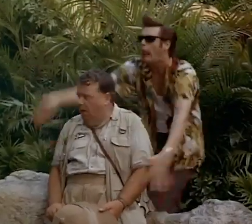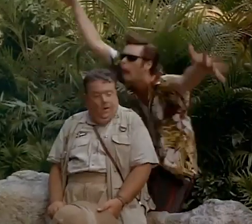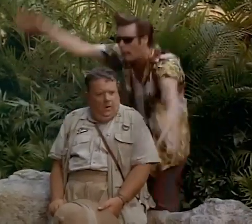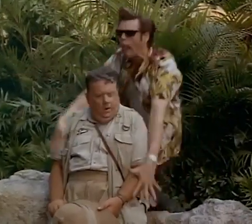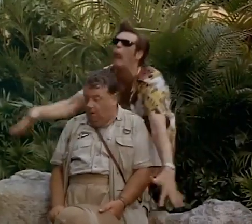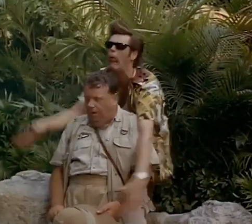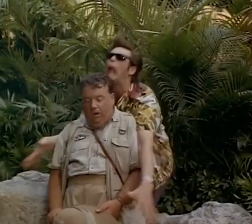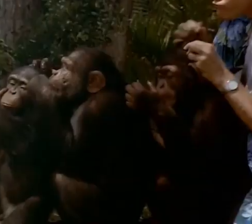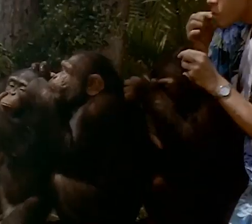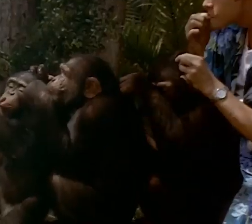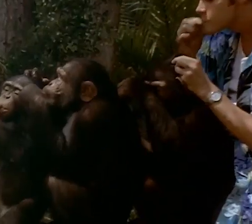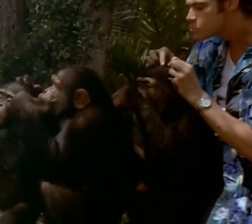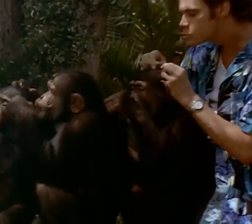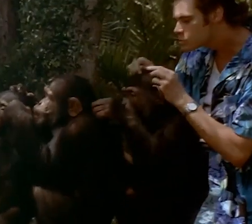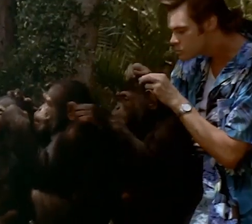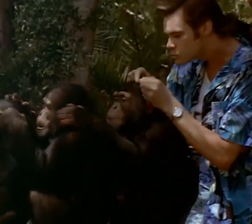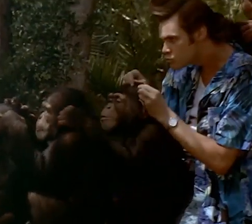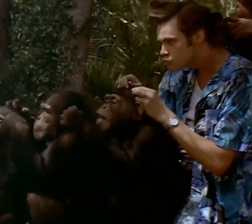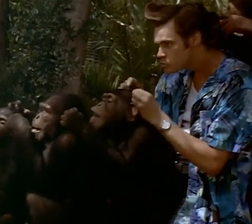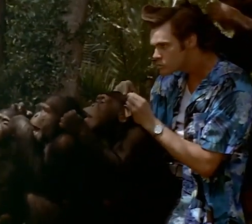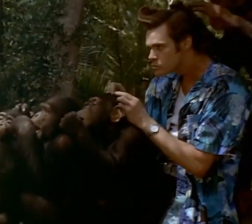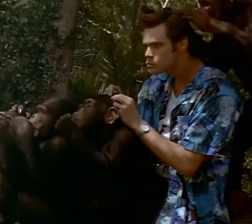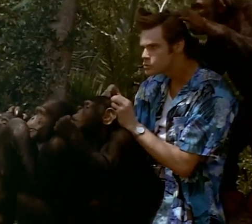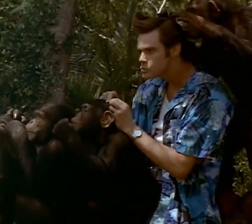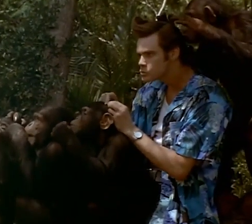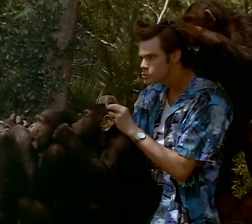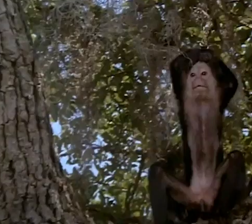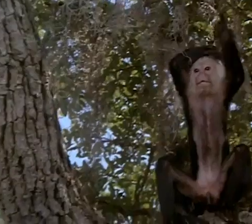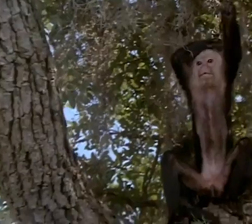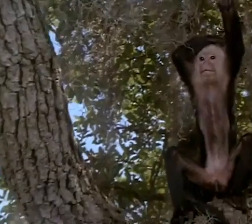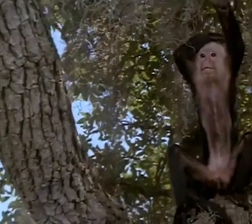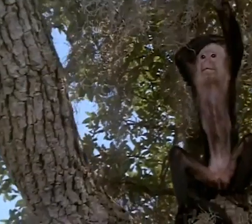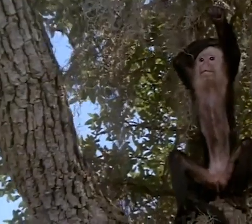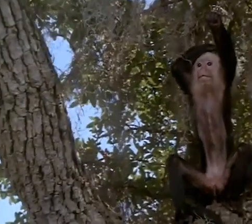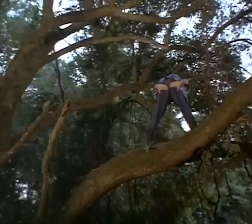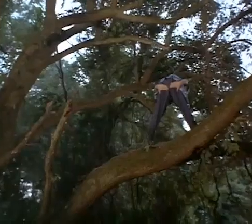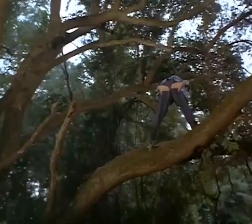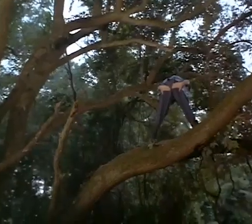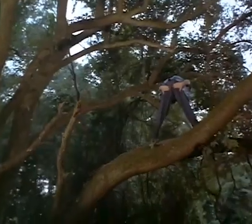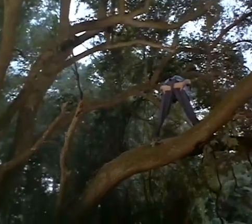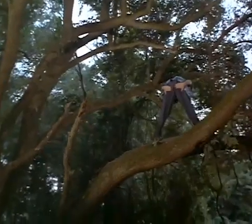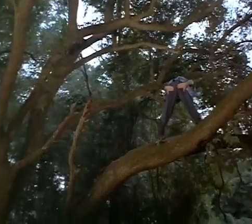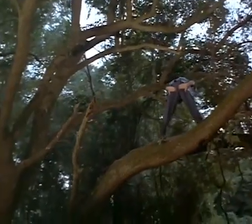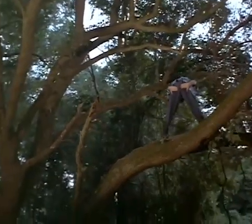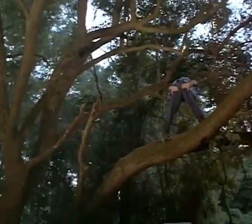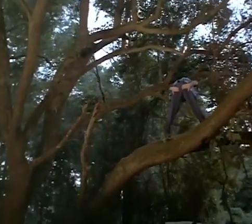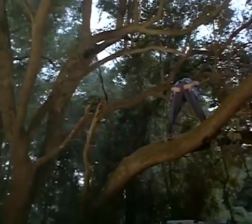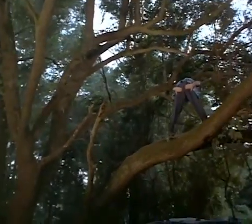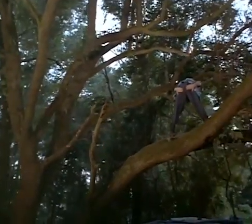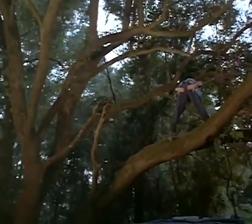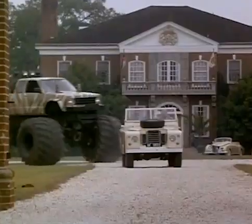and let me know what you think about this movie. Okay, this is Flumguy172 saying,